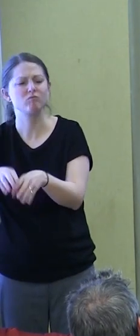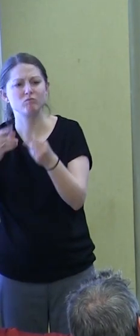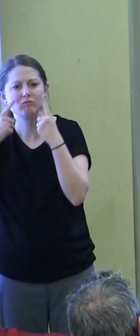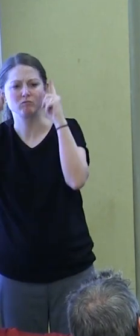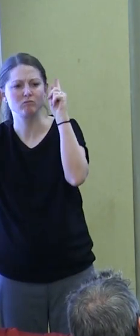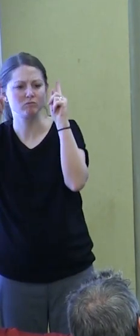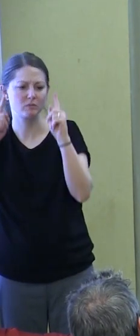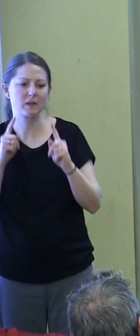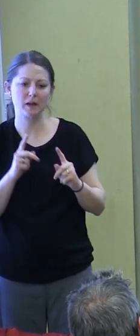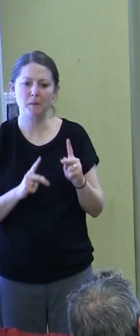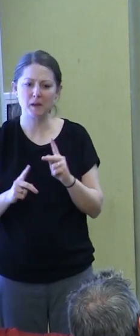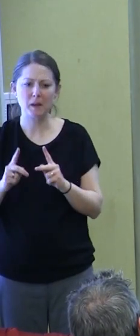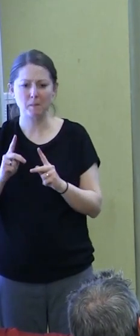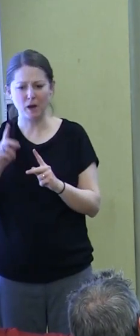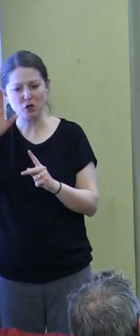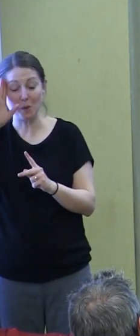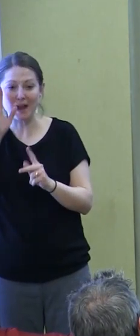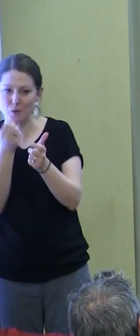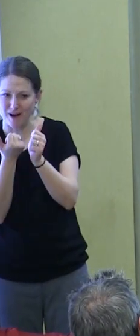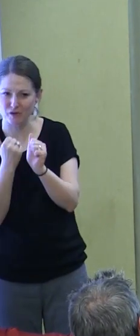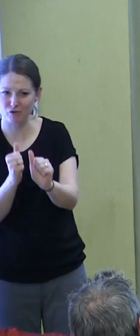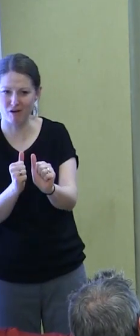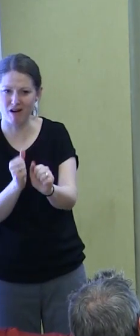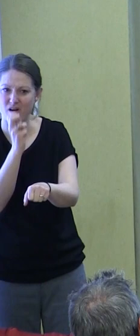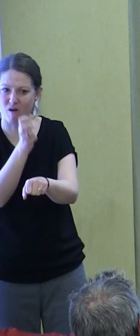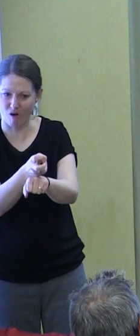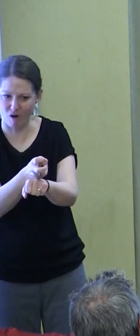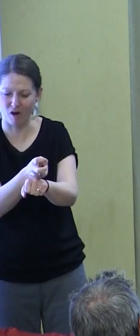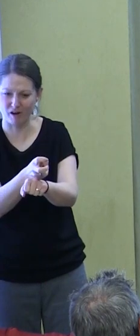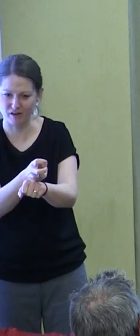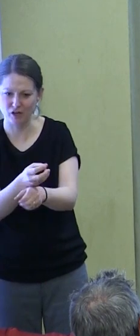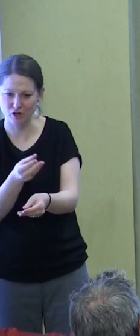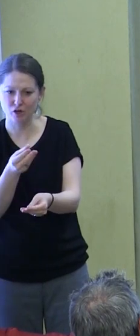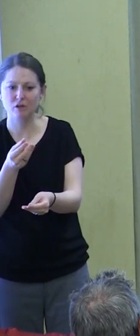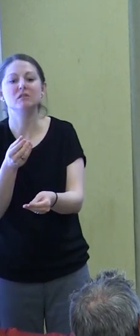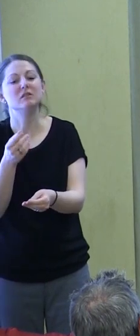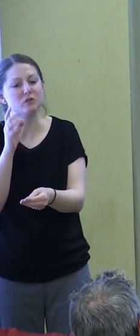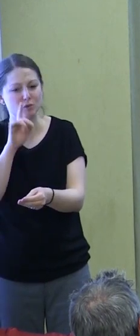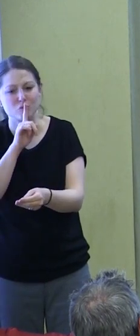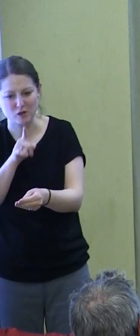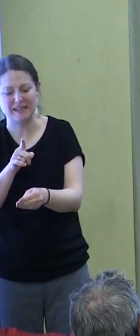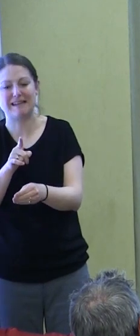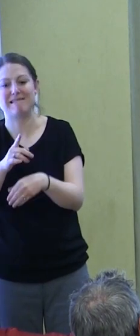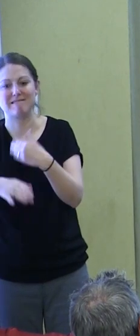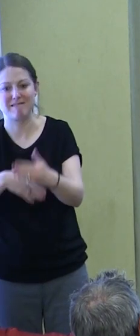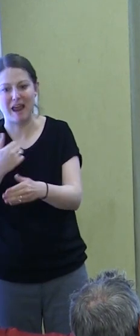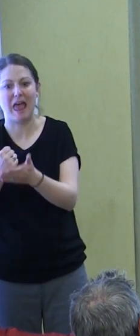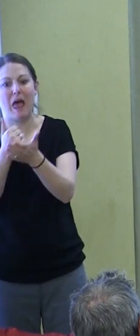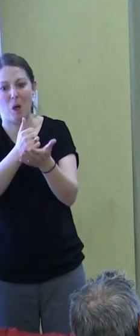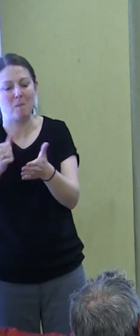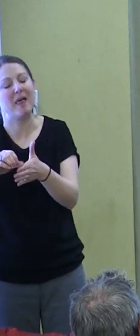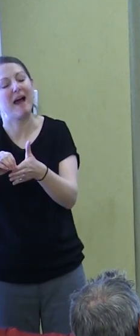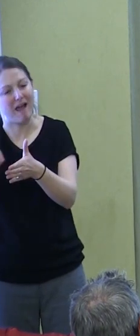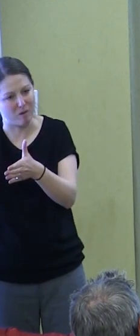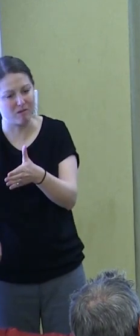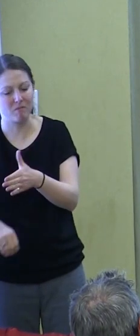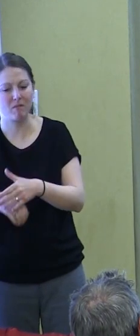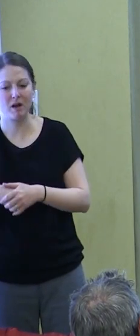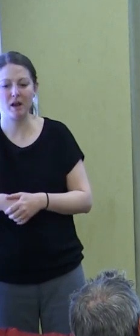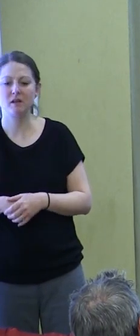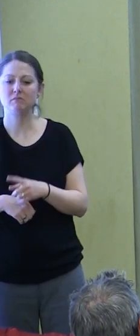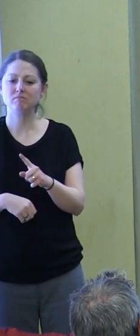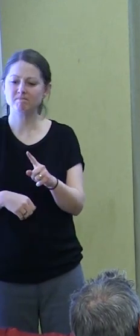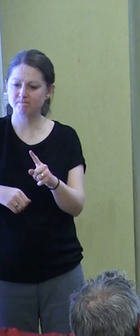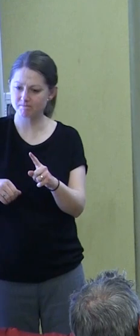effort to contribute to better outcomes. Such efforts are rarely undertaken alone. Instead, they're tied